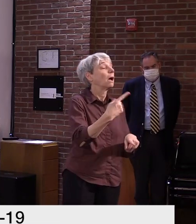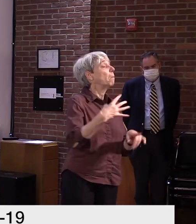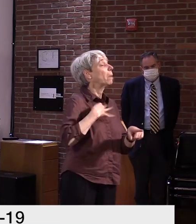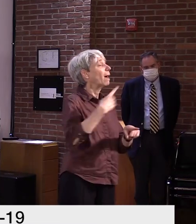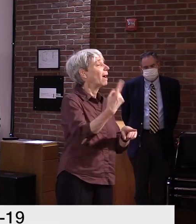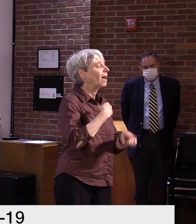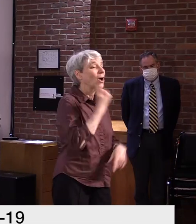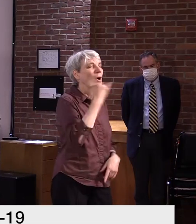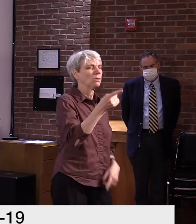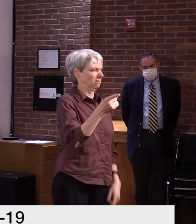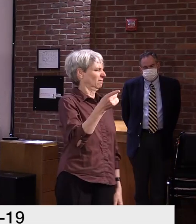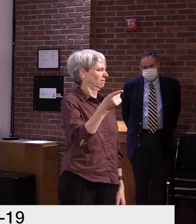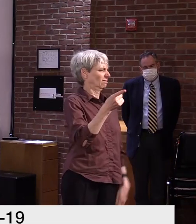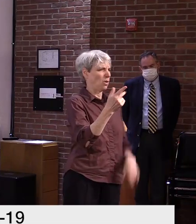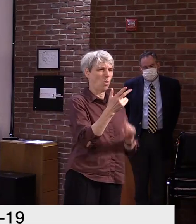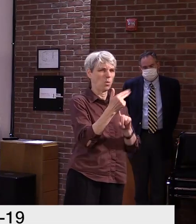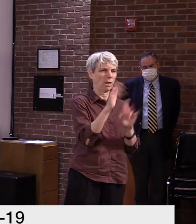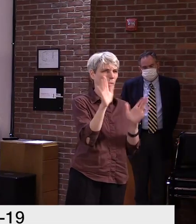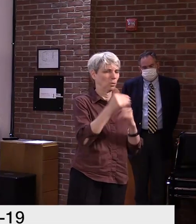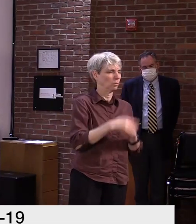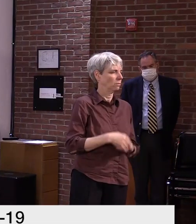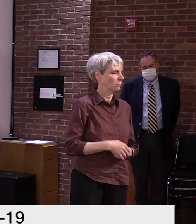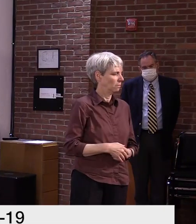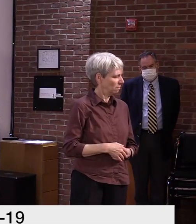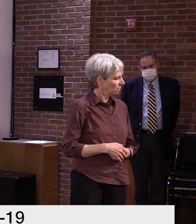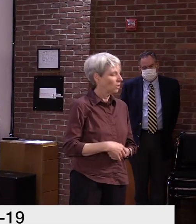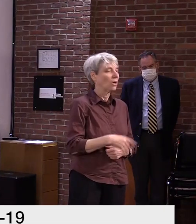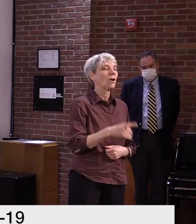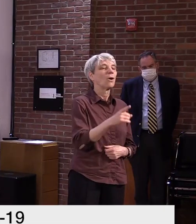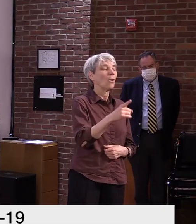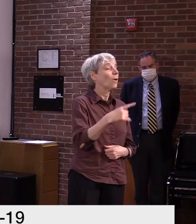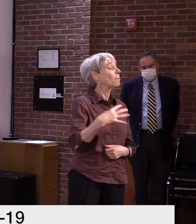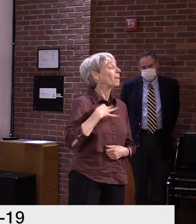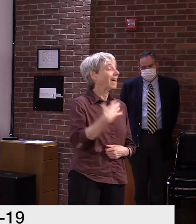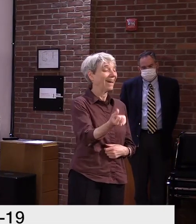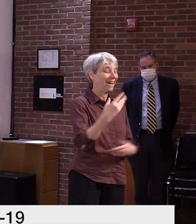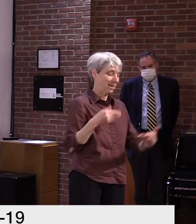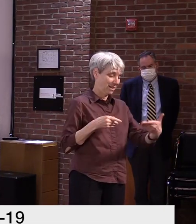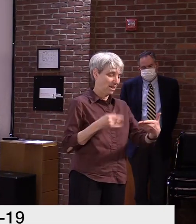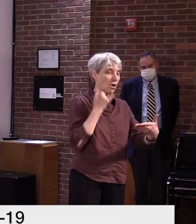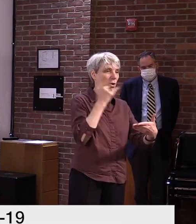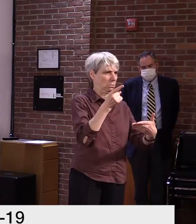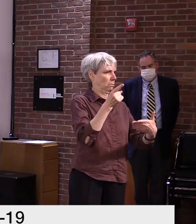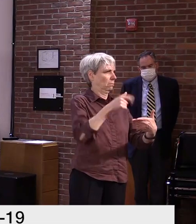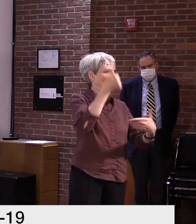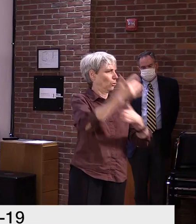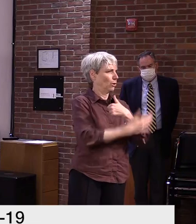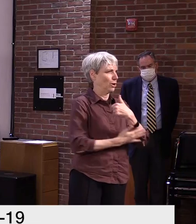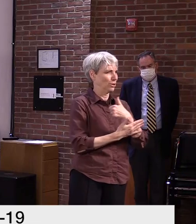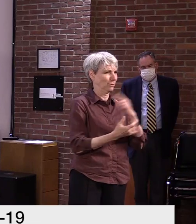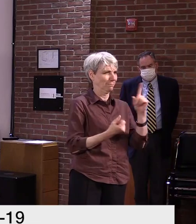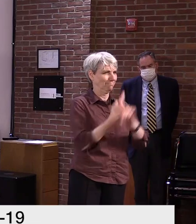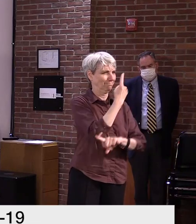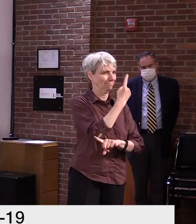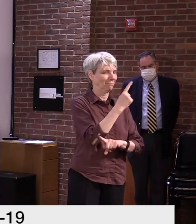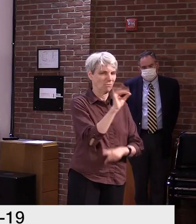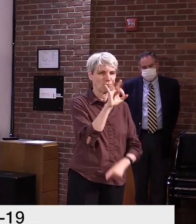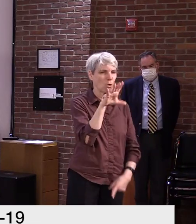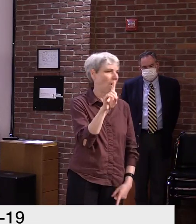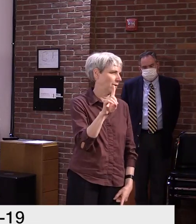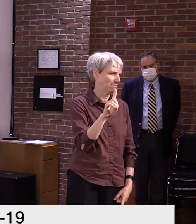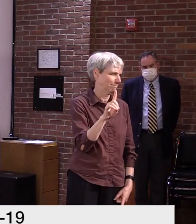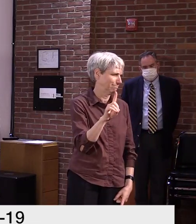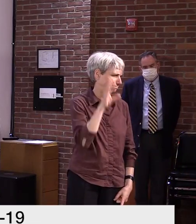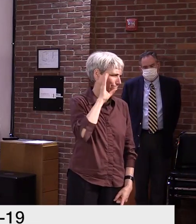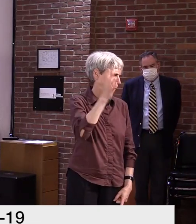Sometimes we'll call a number. It may be out of the country. So again, it's not uncommon based on what we're hearing from other states